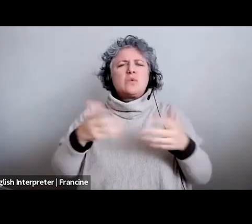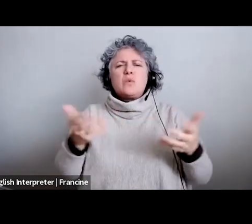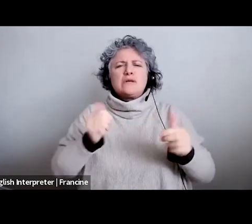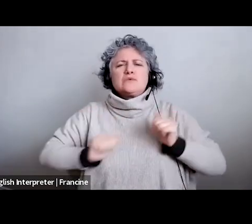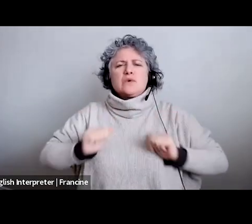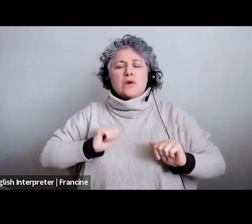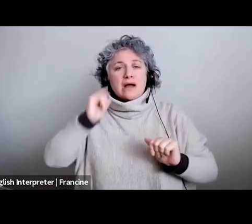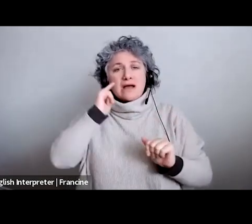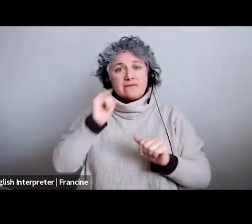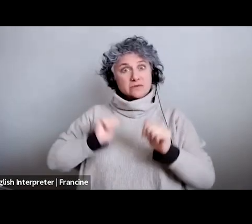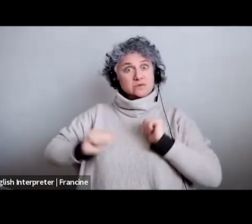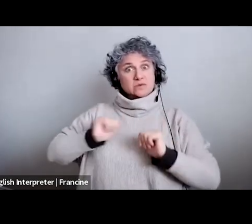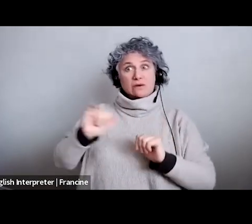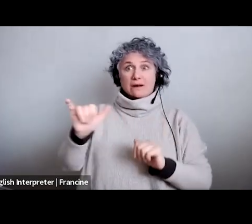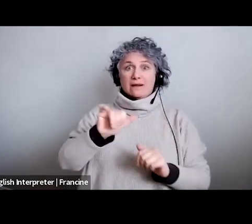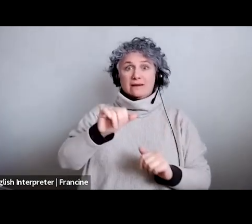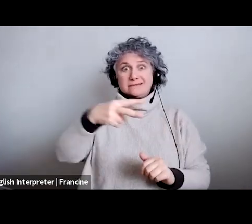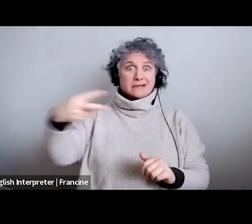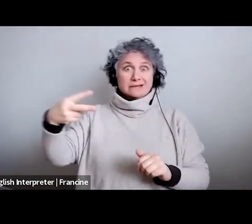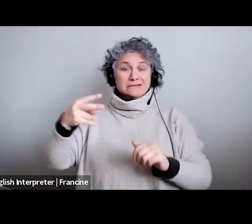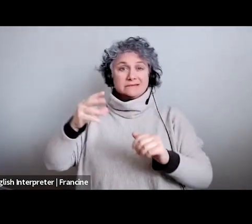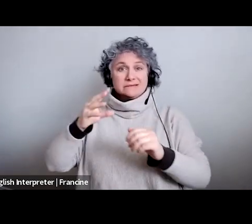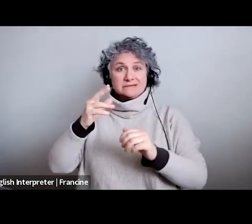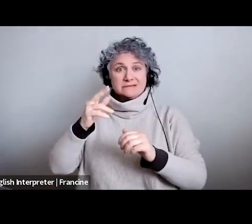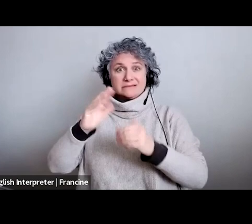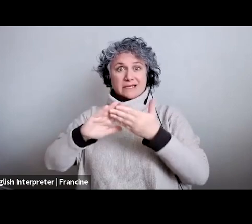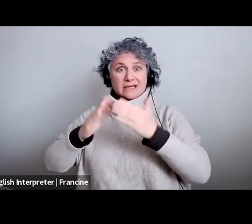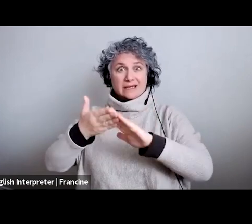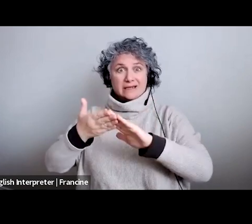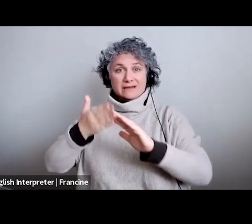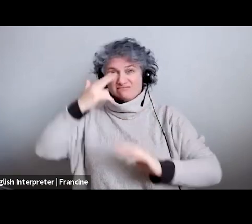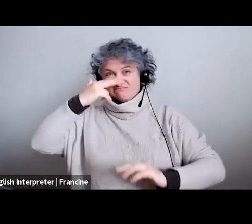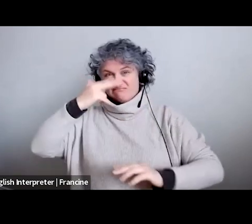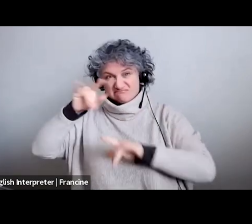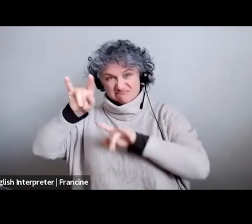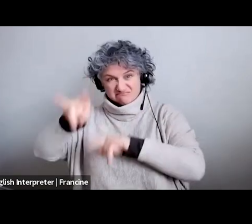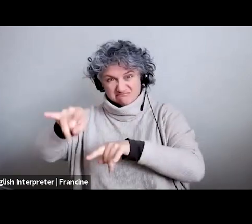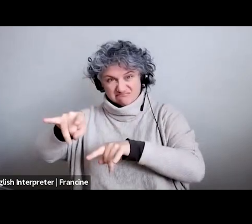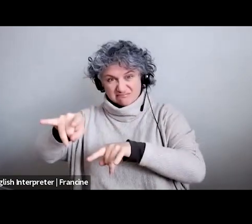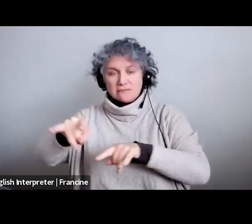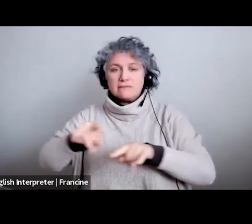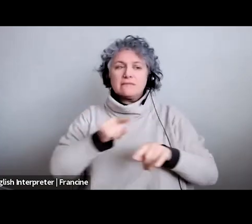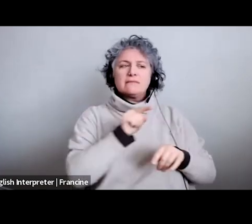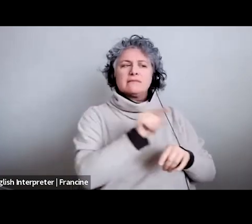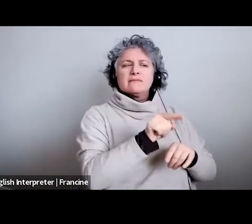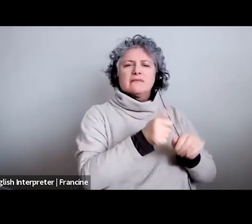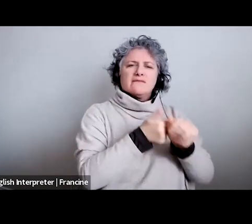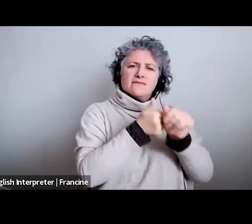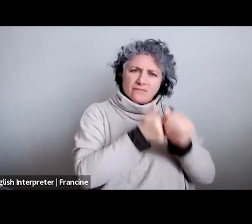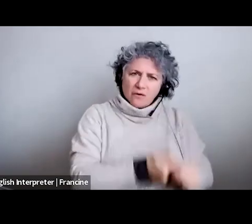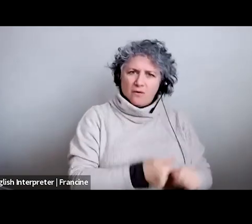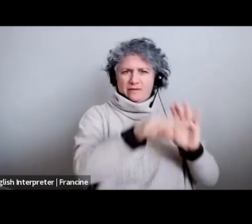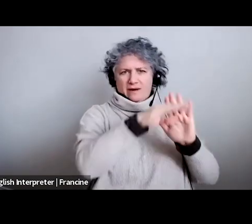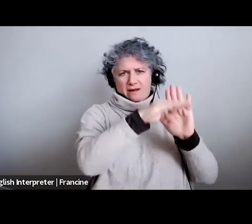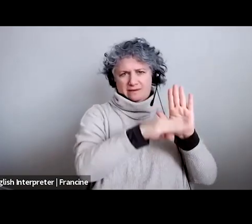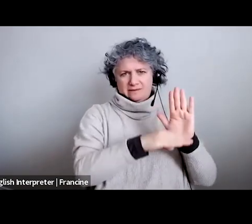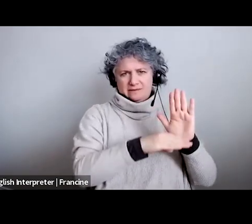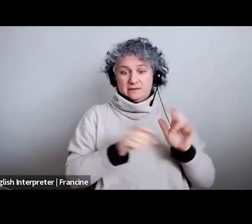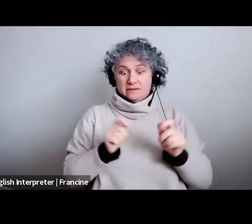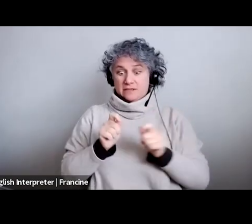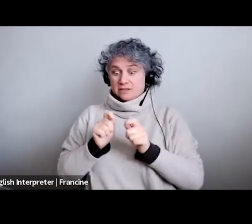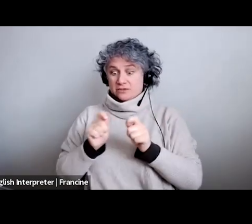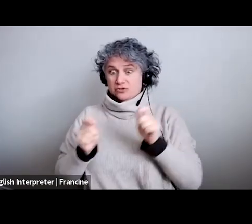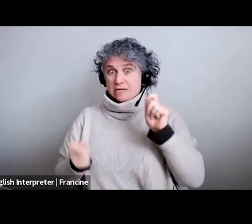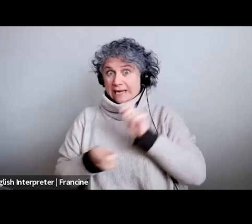that um that you want to stick to the lines i think you want to do that for your first take for sure if you have to change it the